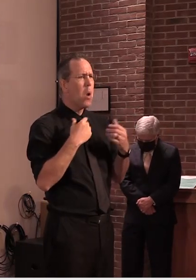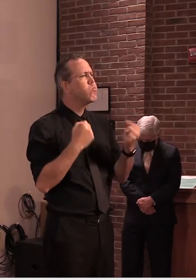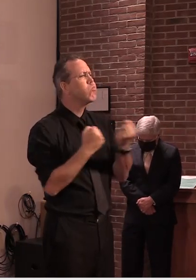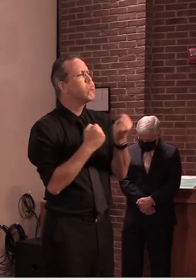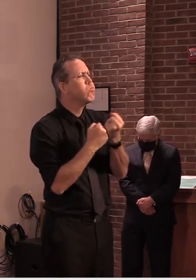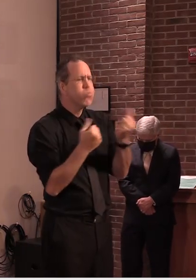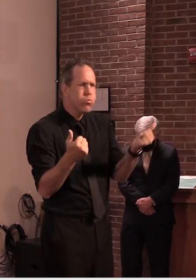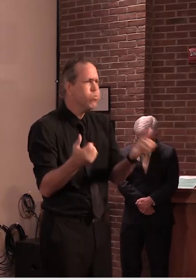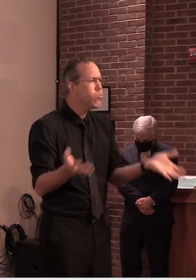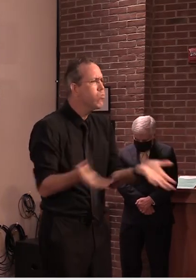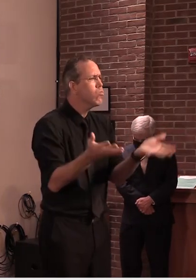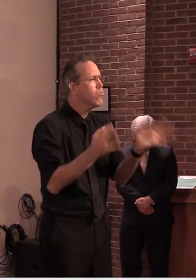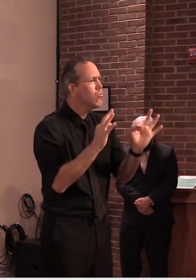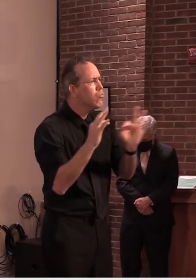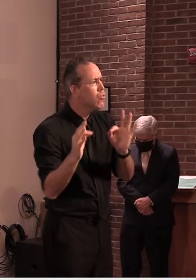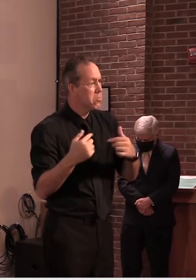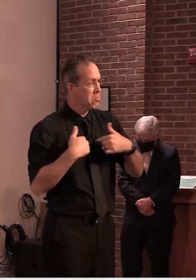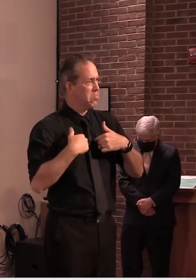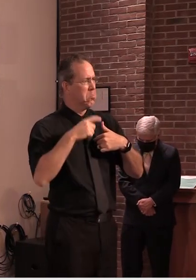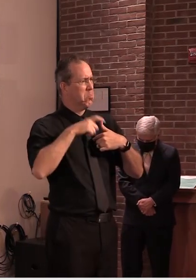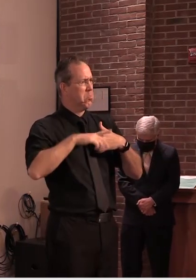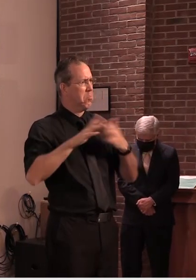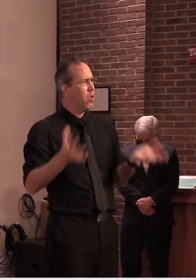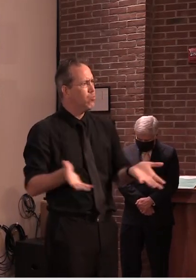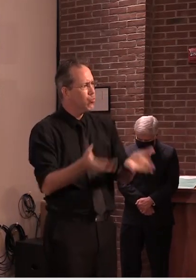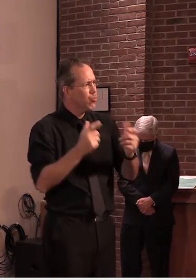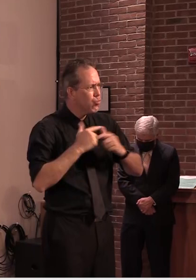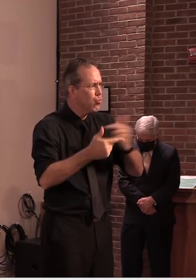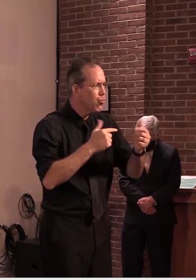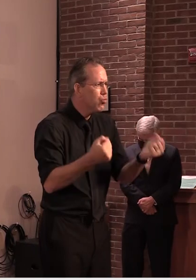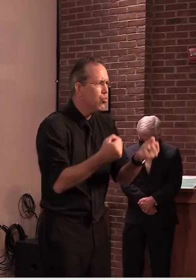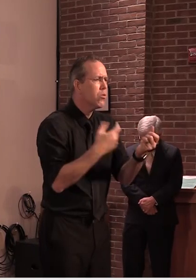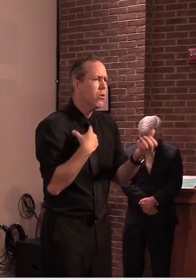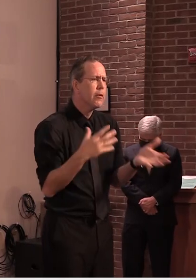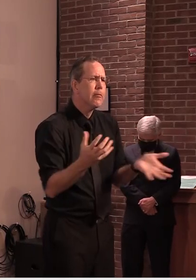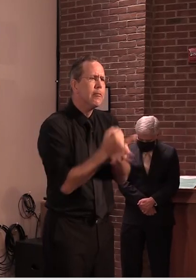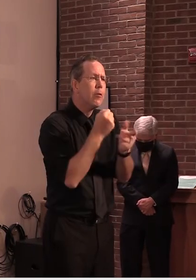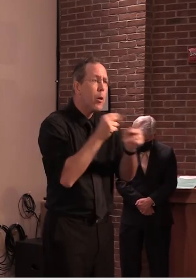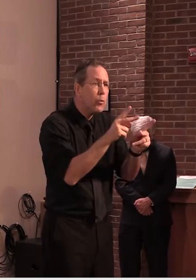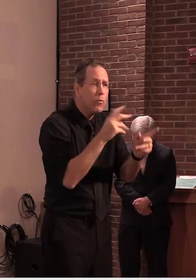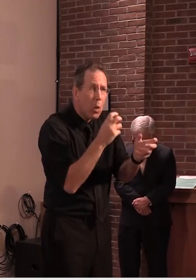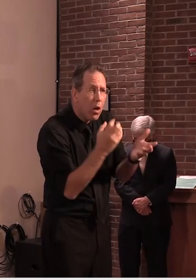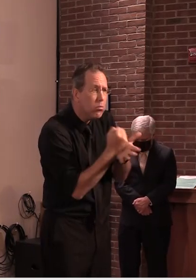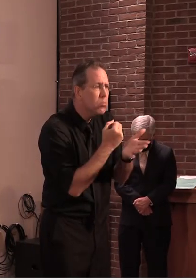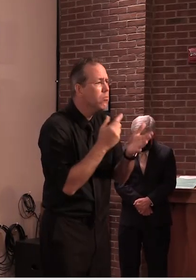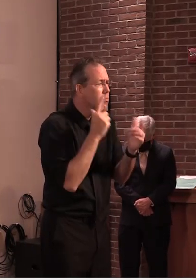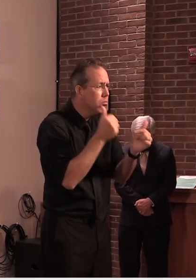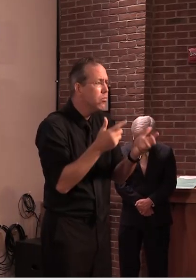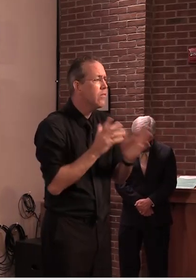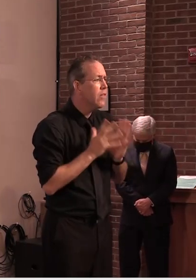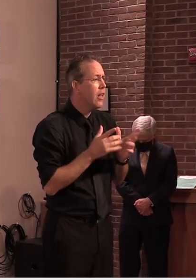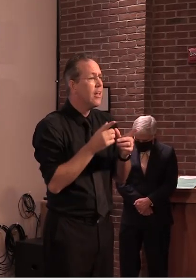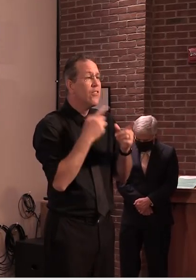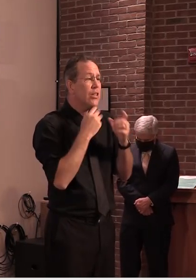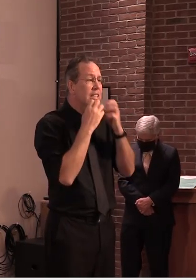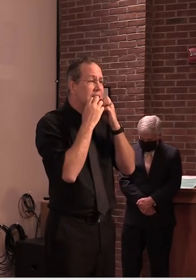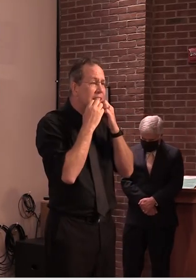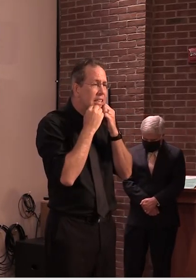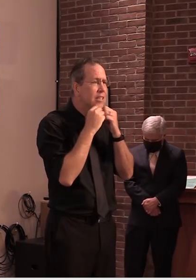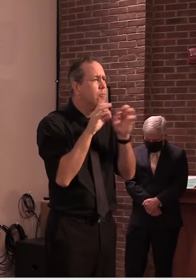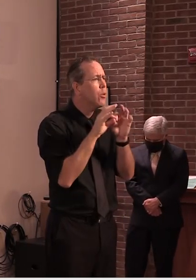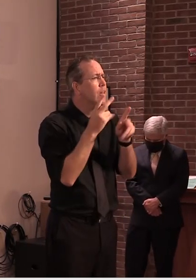else but have the opportunity to be tested if needed but again this time that we want to preserve as much as we can for